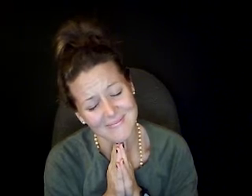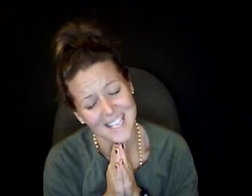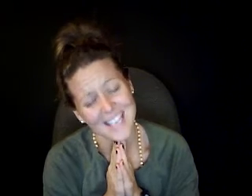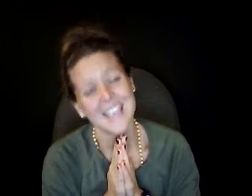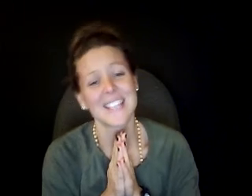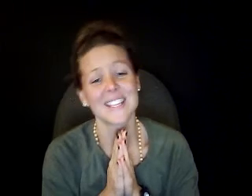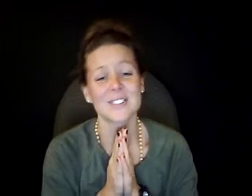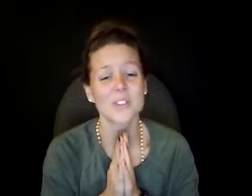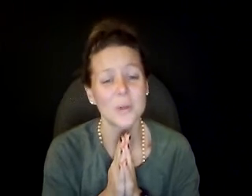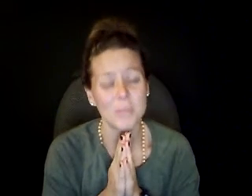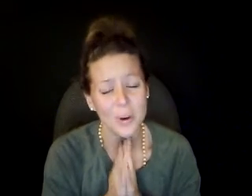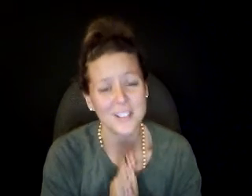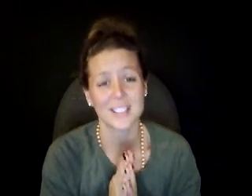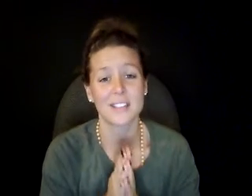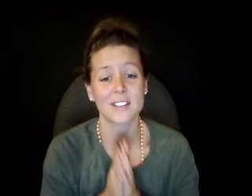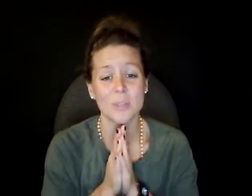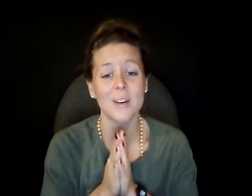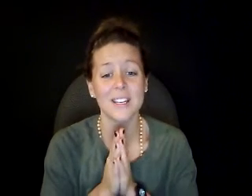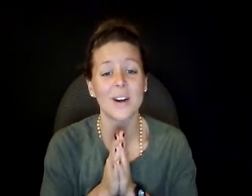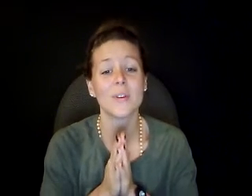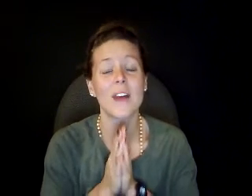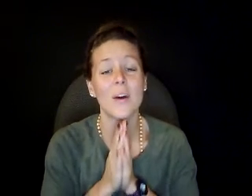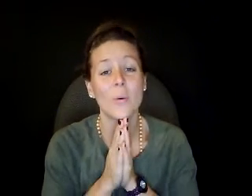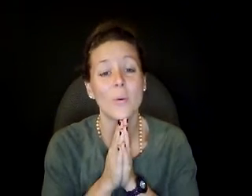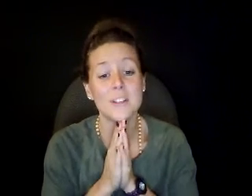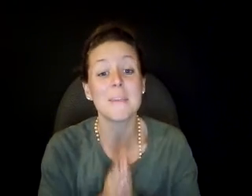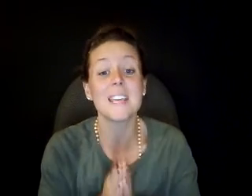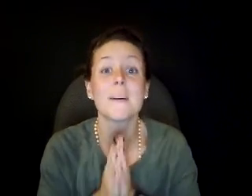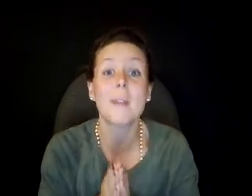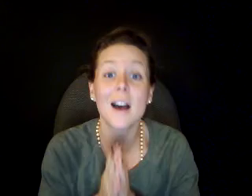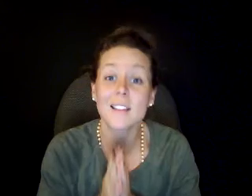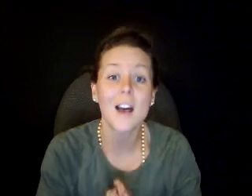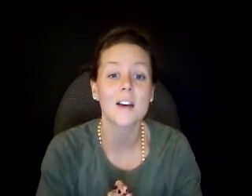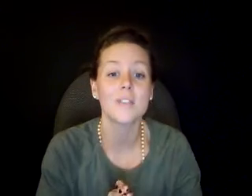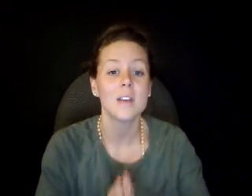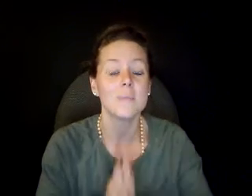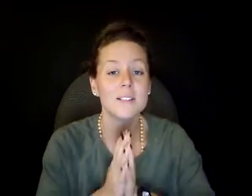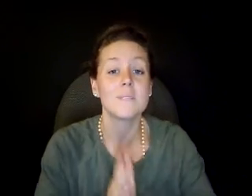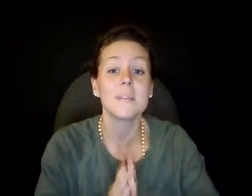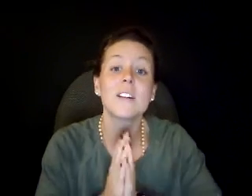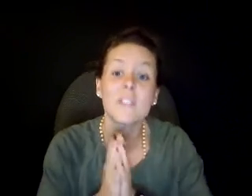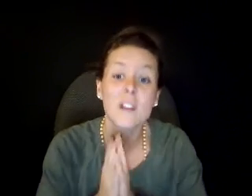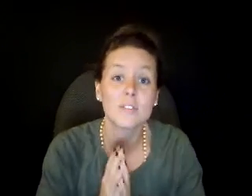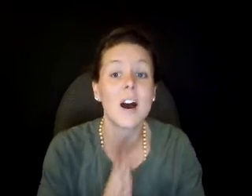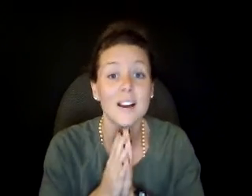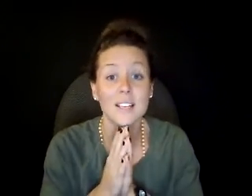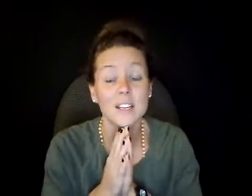And I think it's so important here to point out that to meet my love means to meet the love of God in